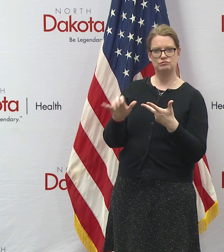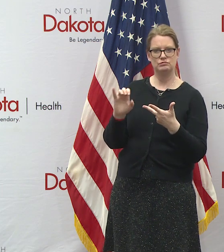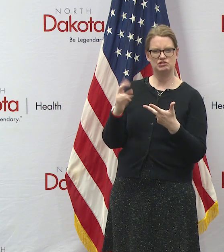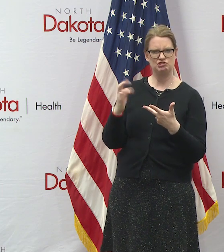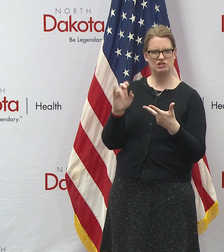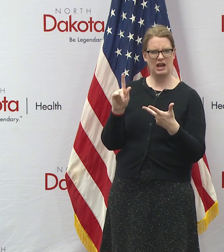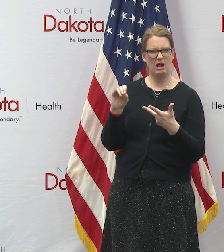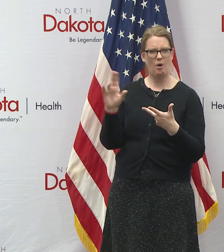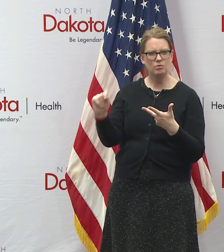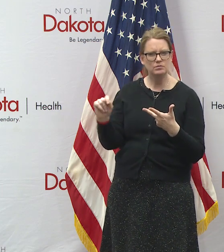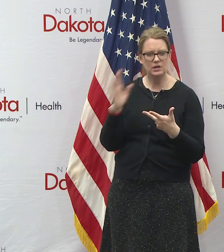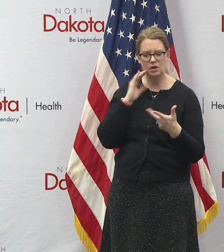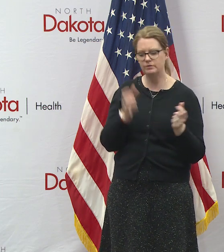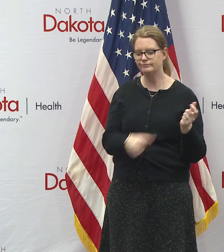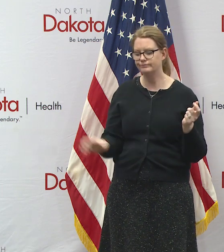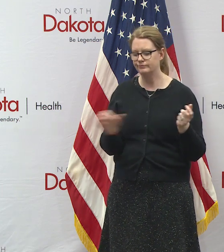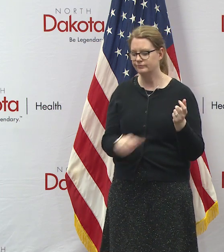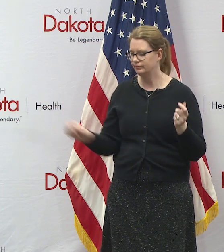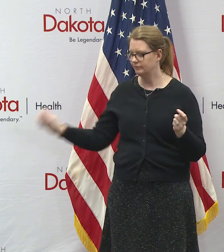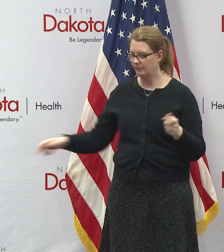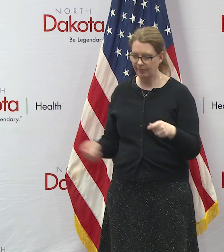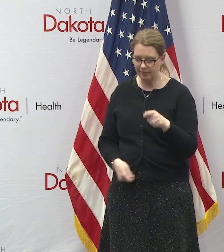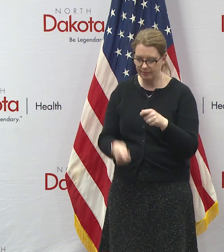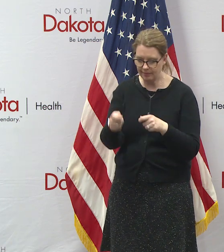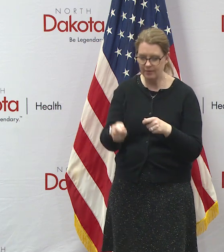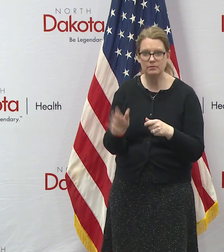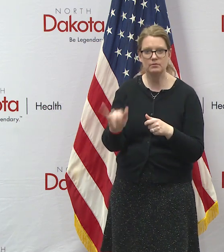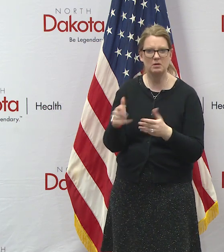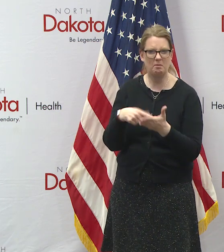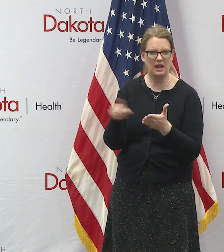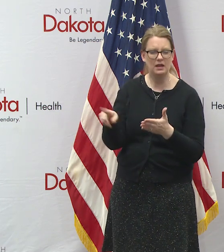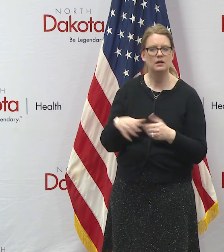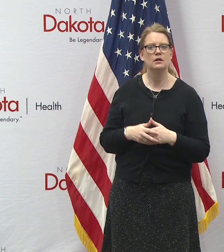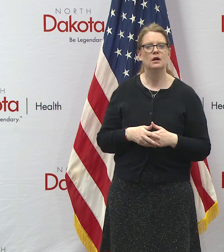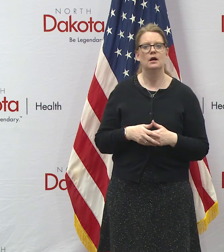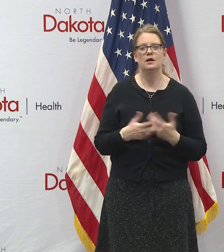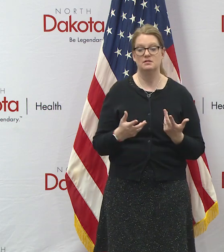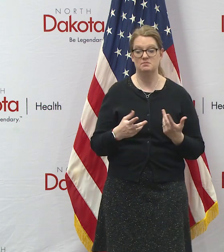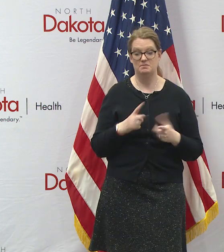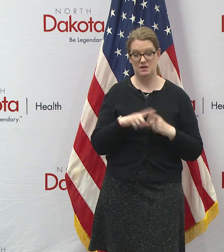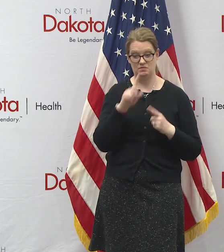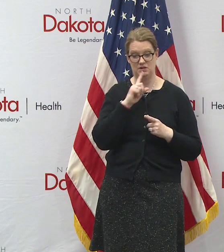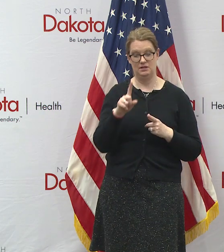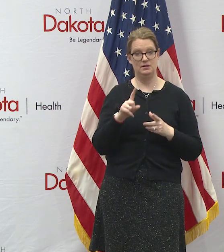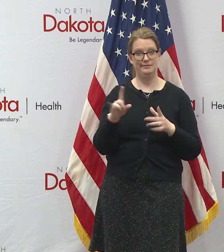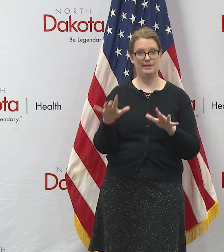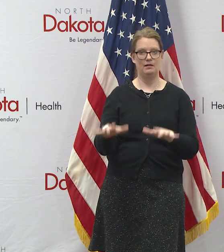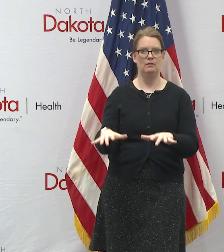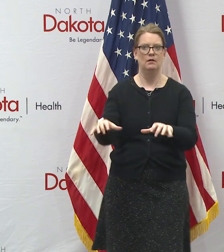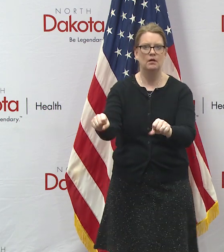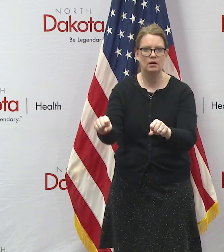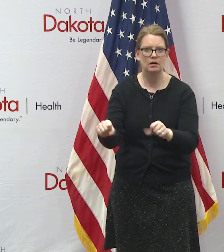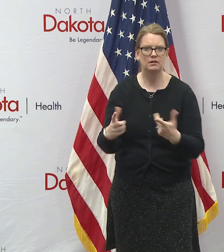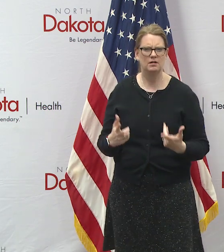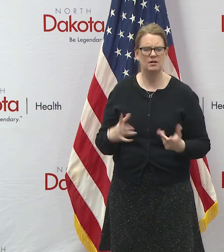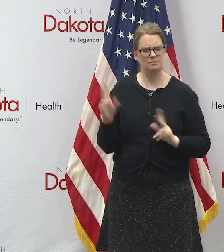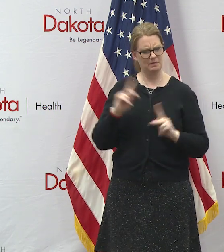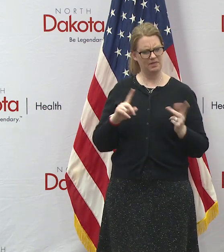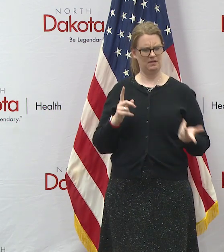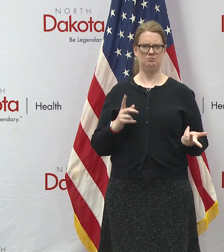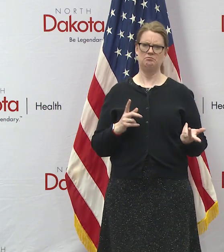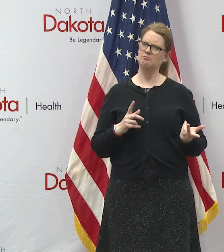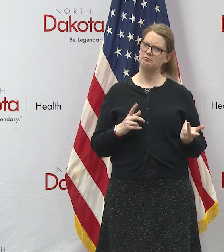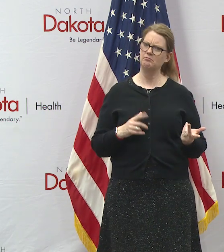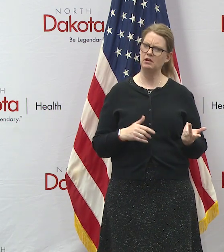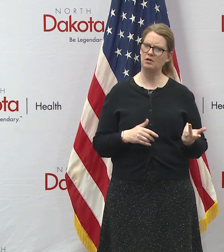think we're going to see a step function shift in terms of adoption rates of these things because once people say hey that was that wasn't a good idea